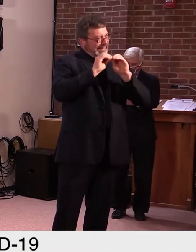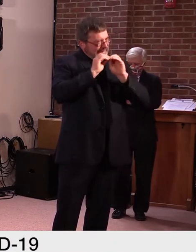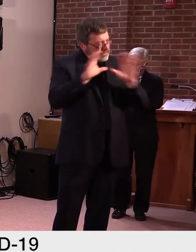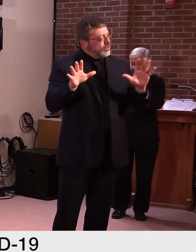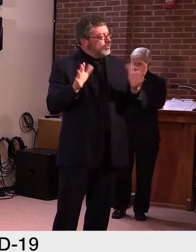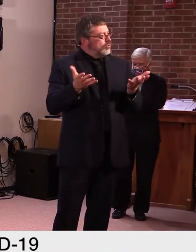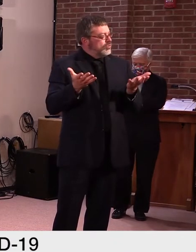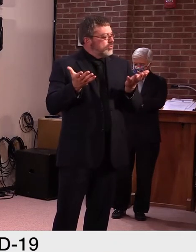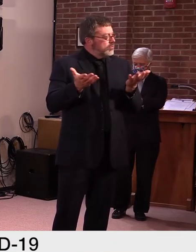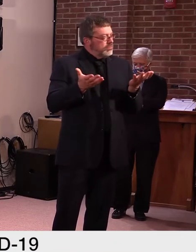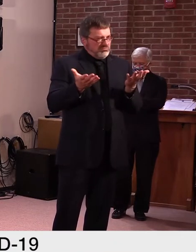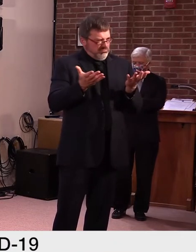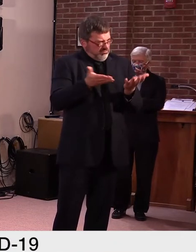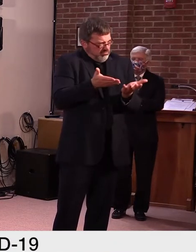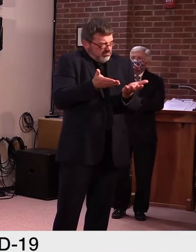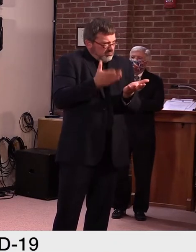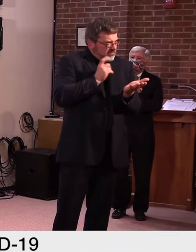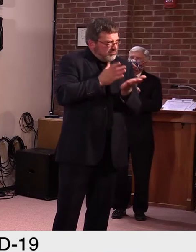legal assessment.